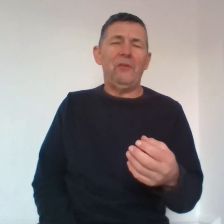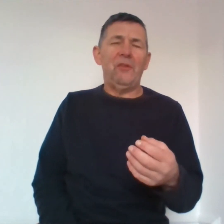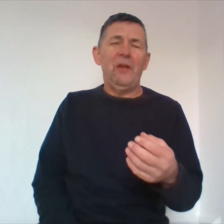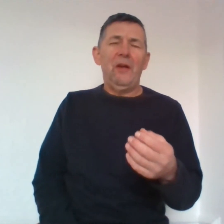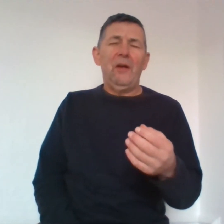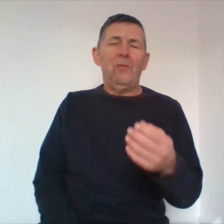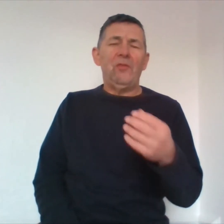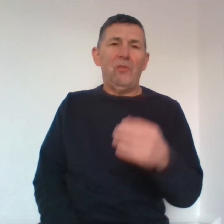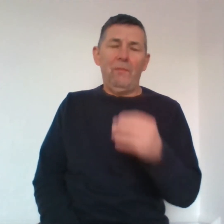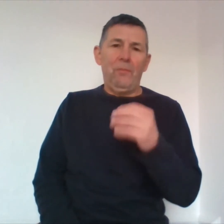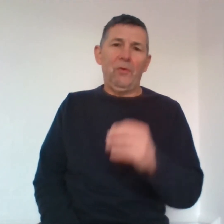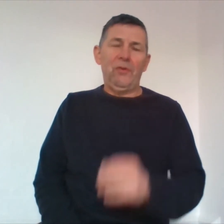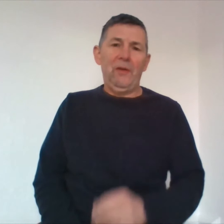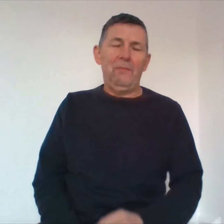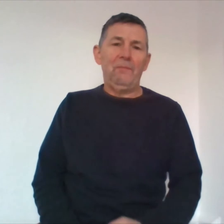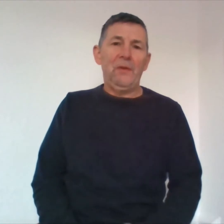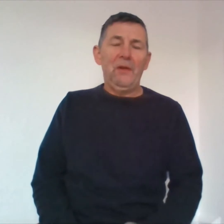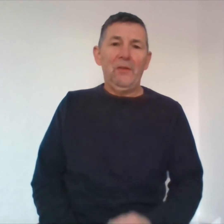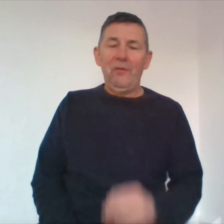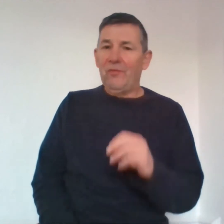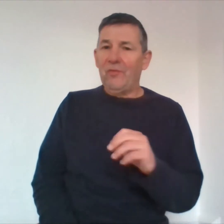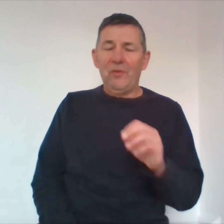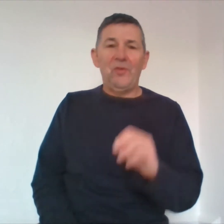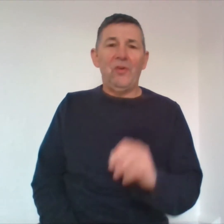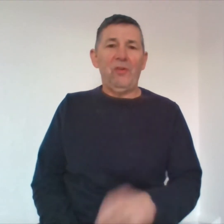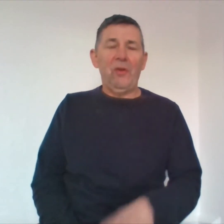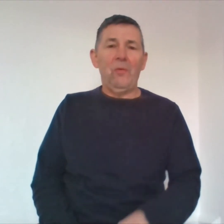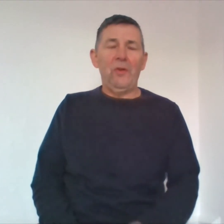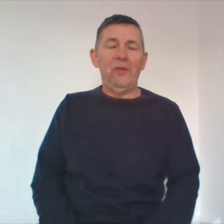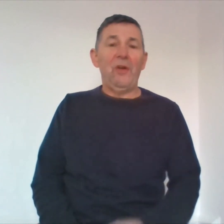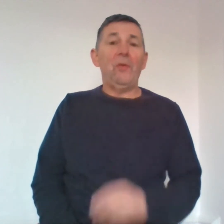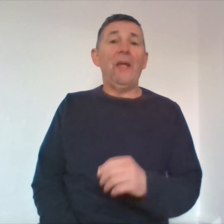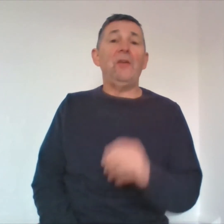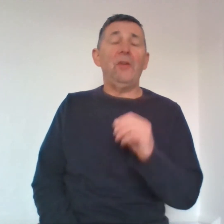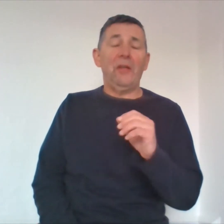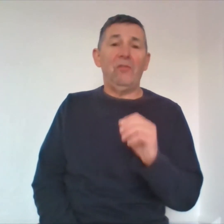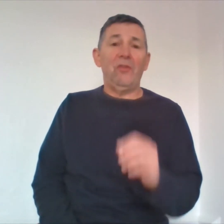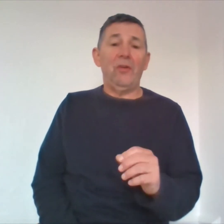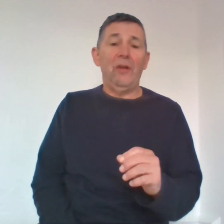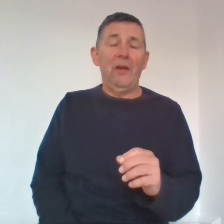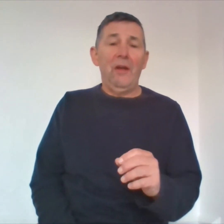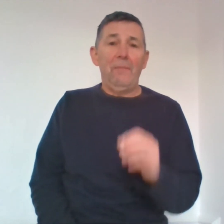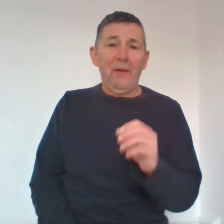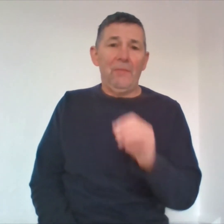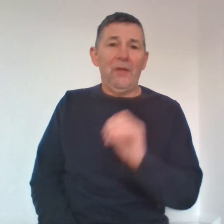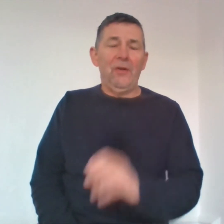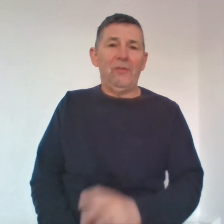was so important to him you have so much nursing qualities i would like you to consider becoming a nurse